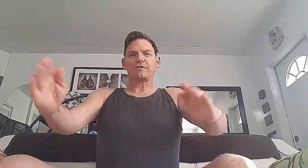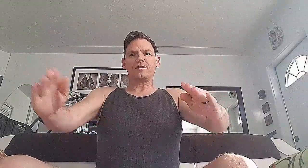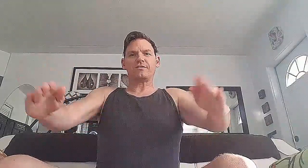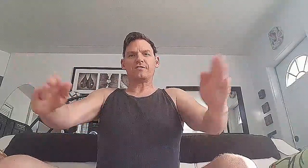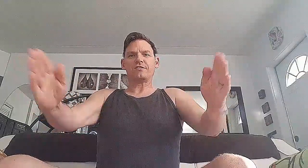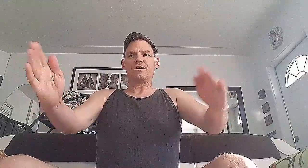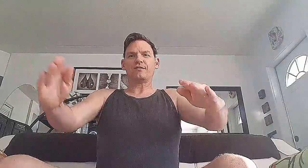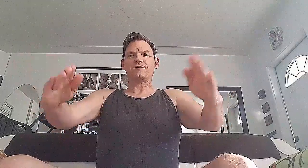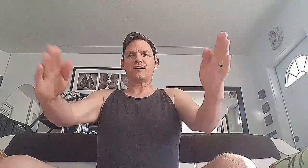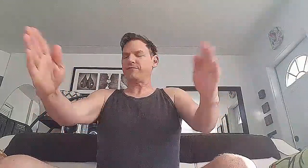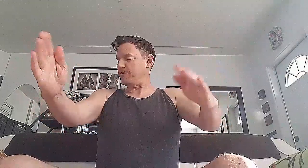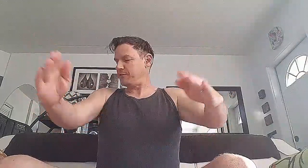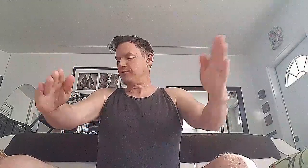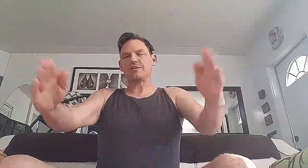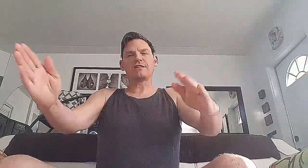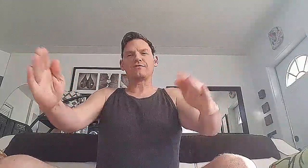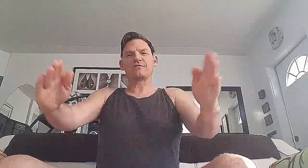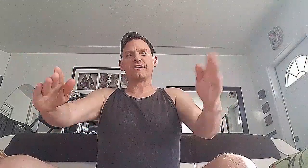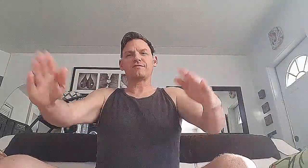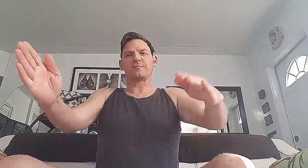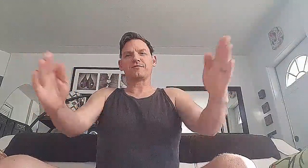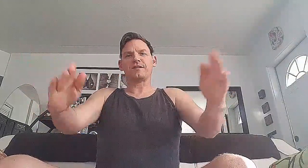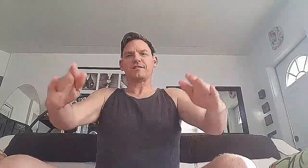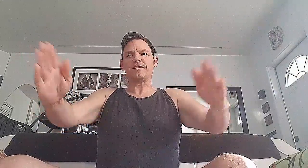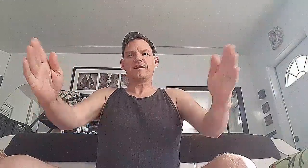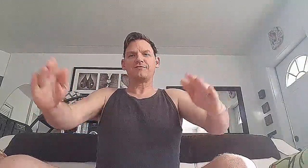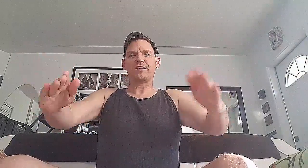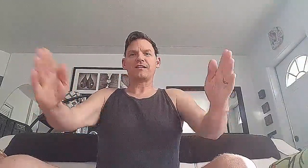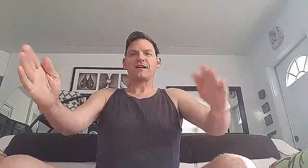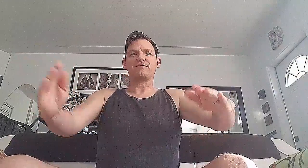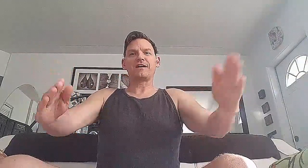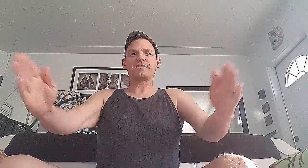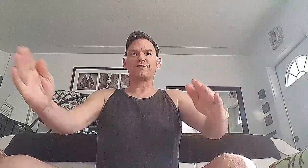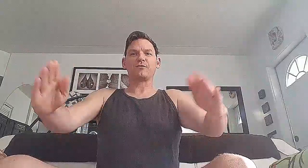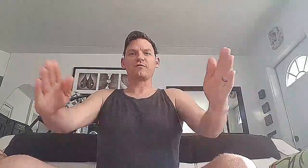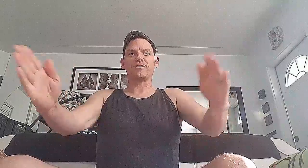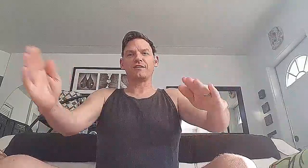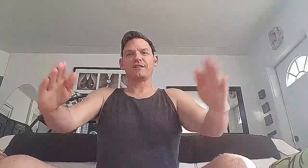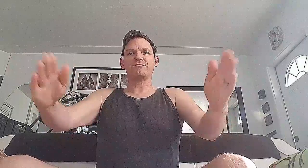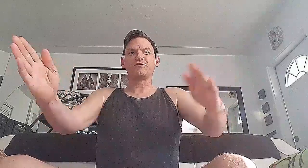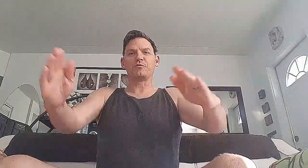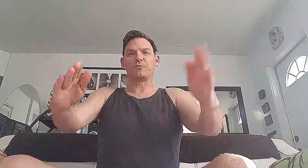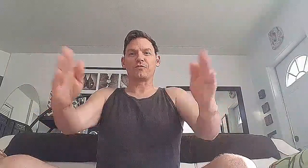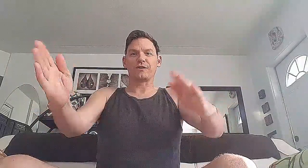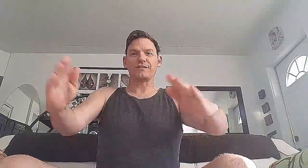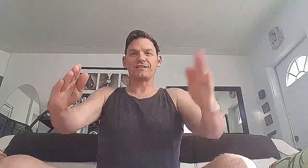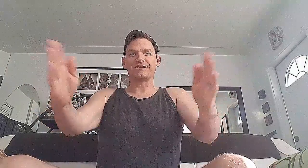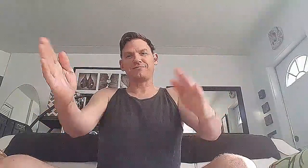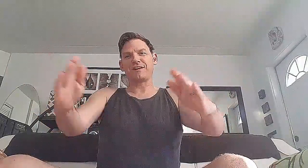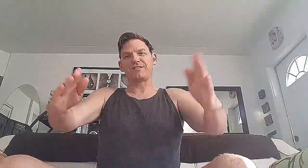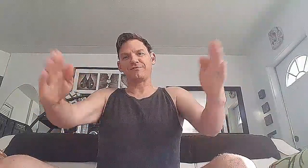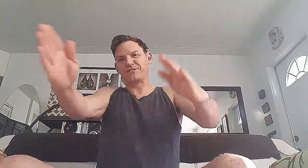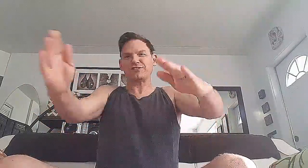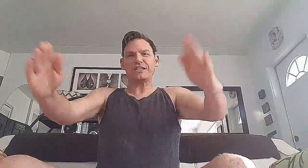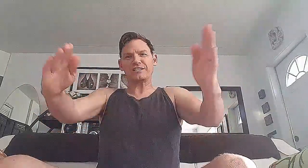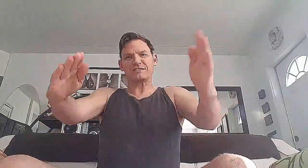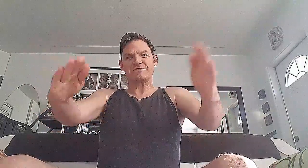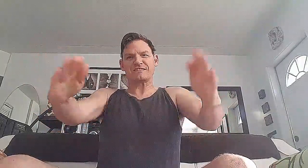like you're, I know it's kind of funny, but you're shaking the triceps, right? If you got a lot of fat, it'll motivate you to even do it more, right? And get that fat off of there. Shake it off of there.